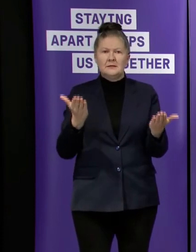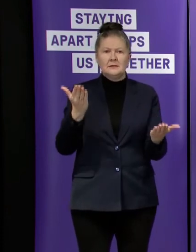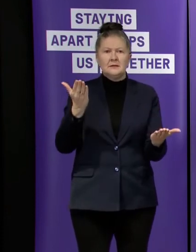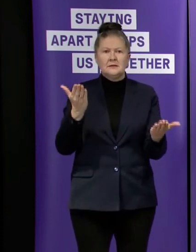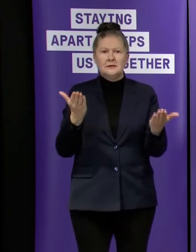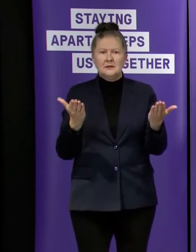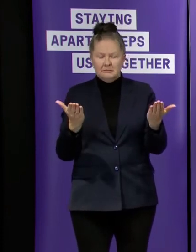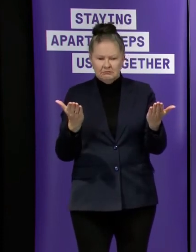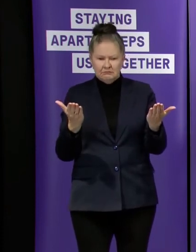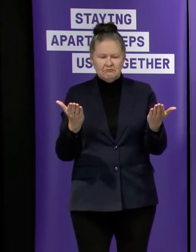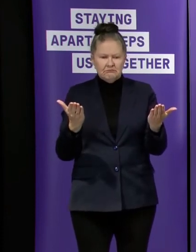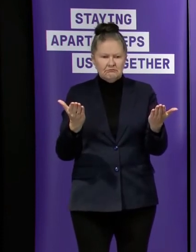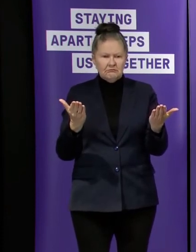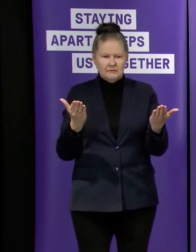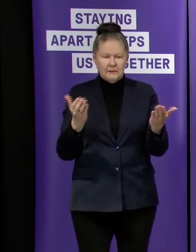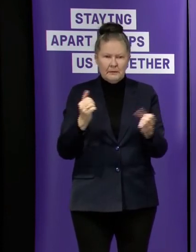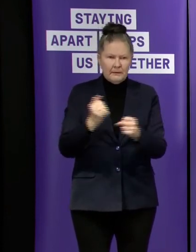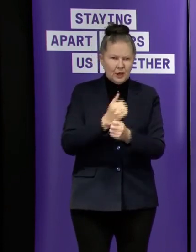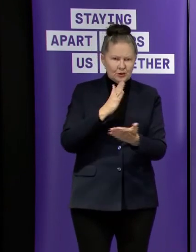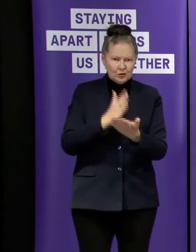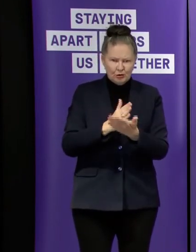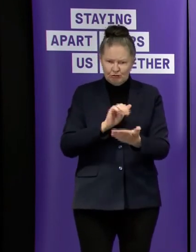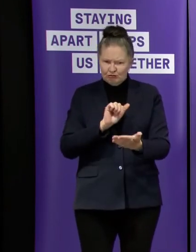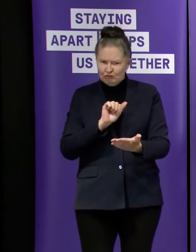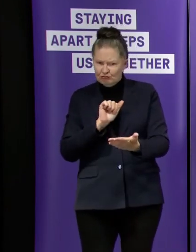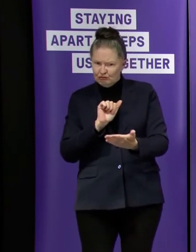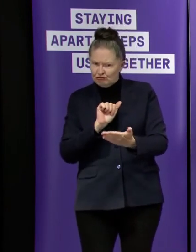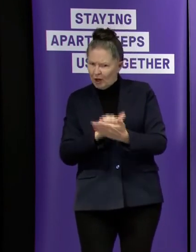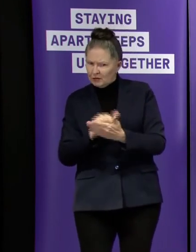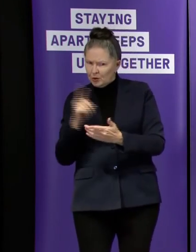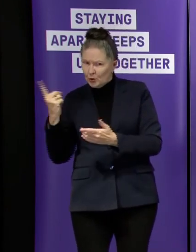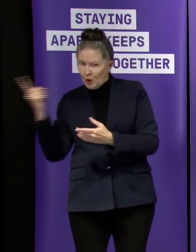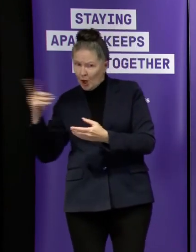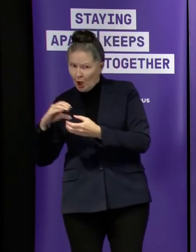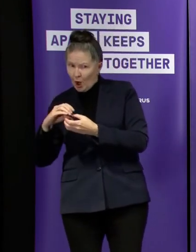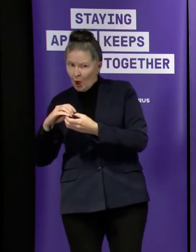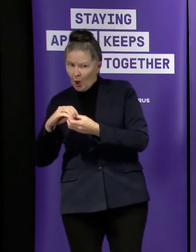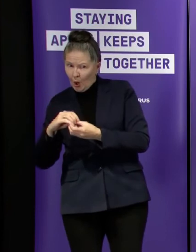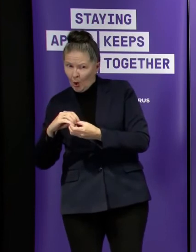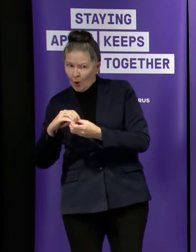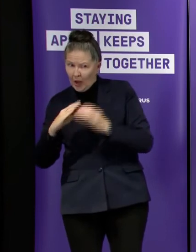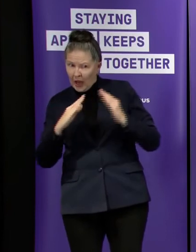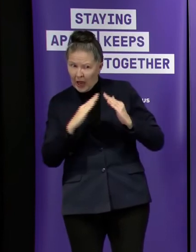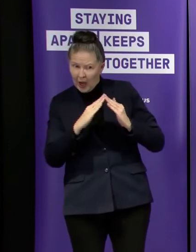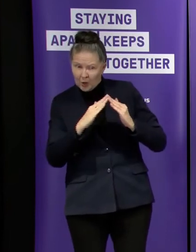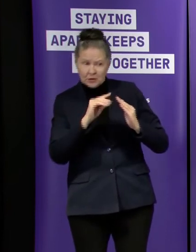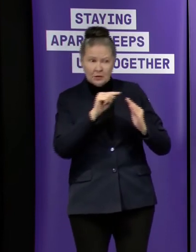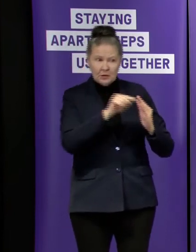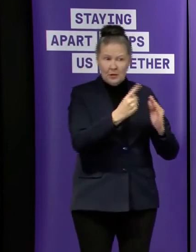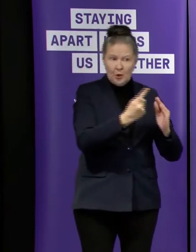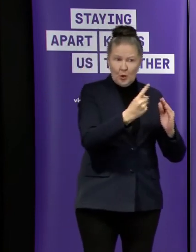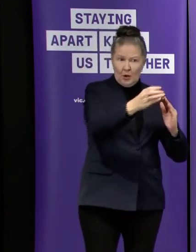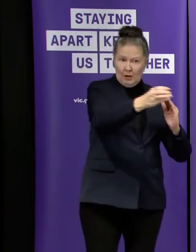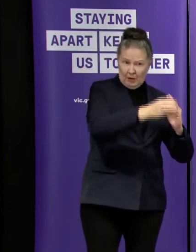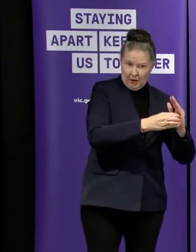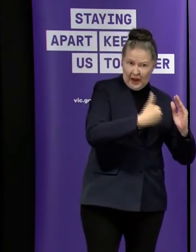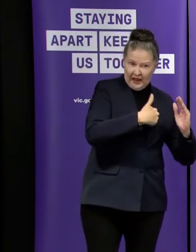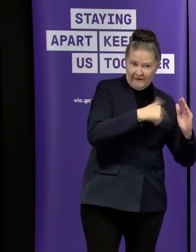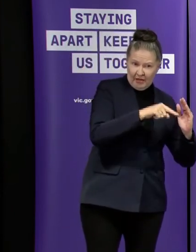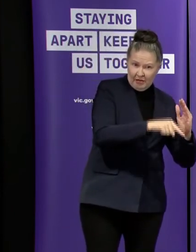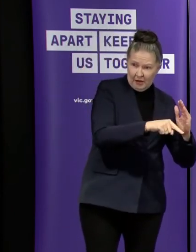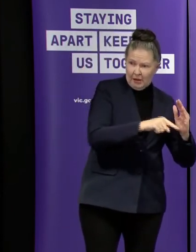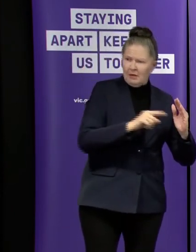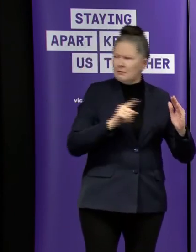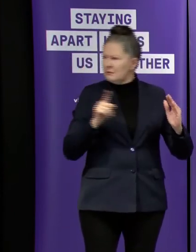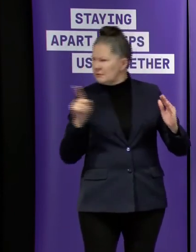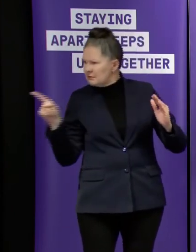ensuring that where the right thing is done by a landlord for a tenant where they comply with the eligible criteria